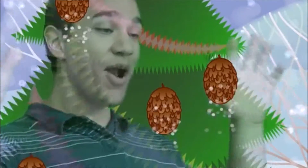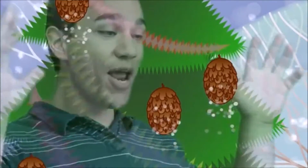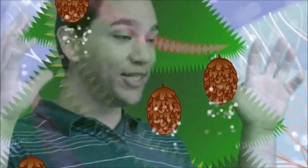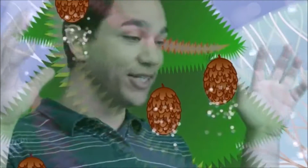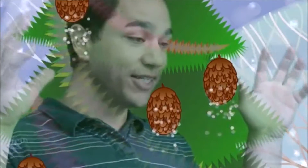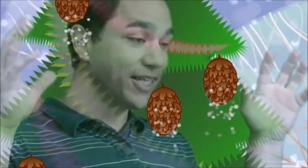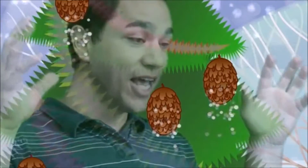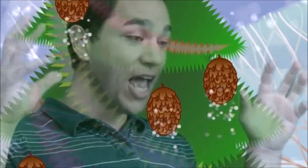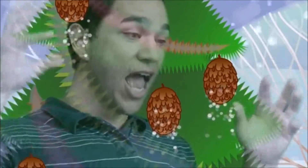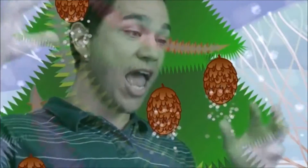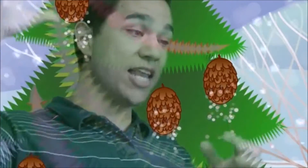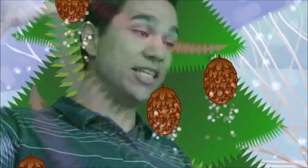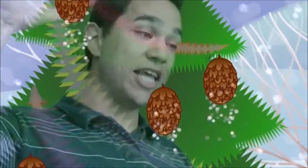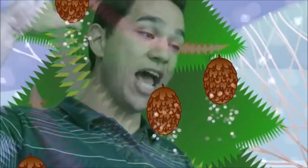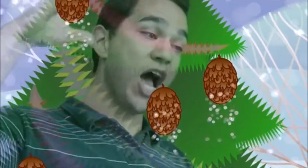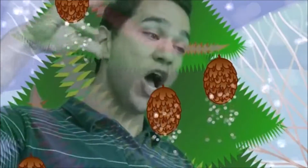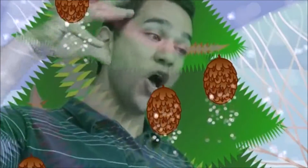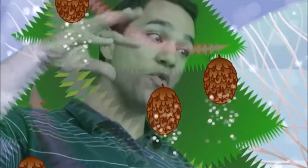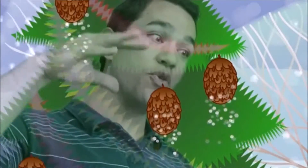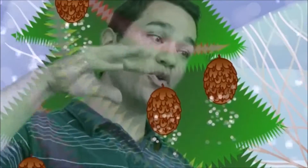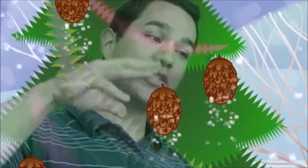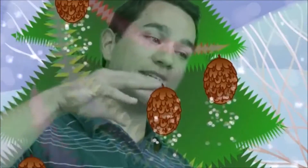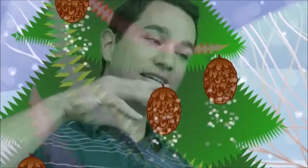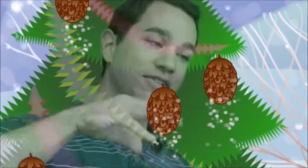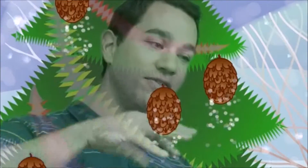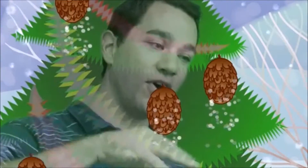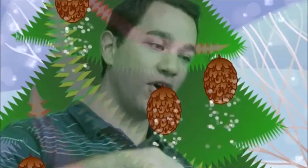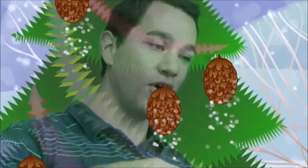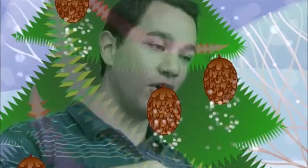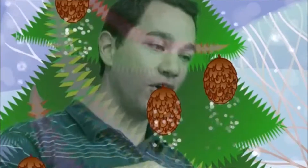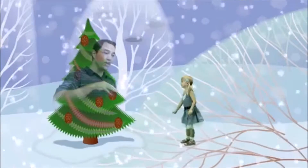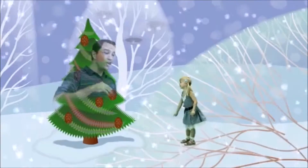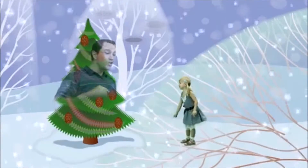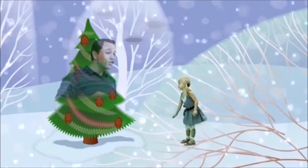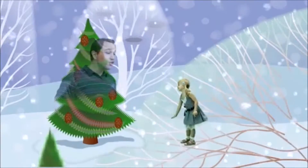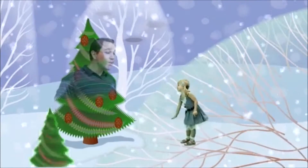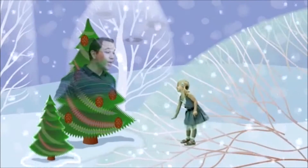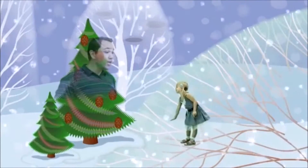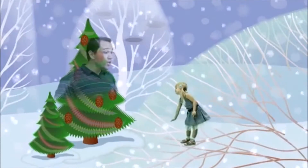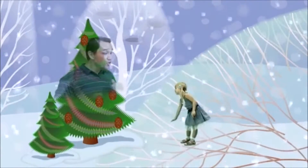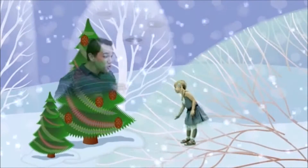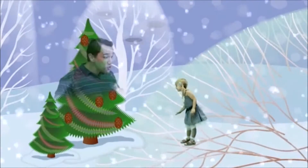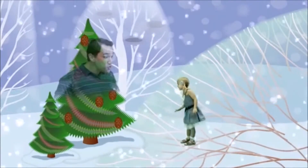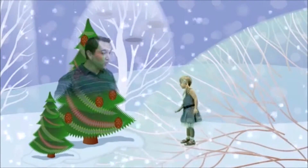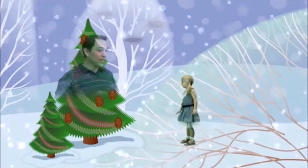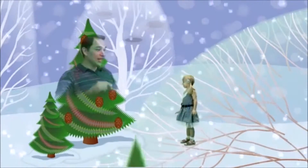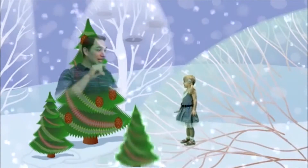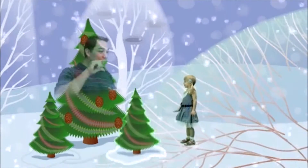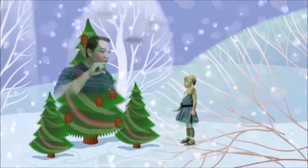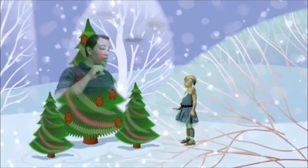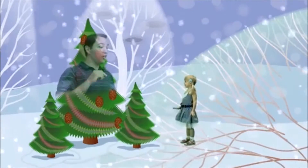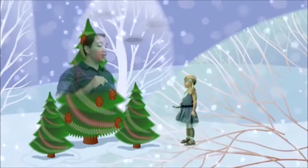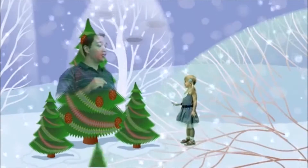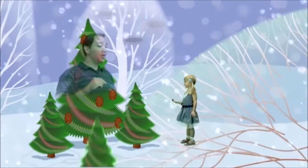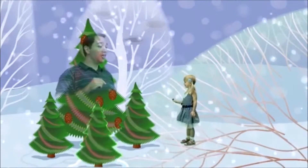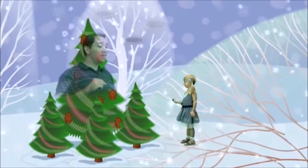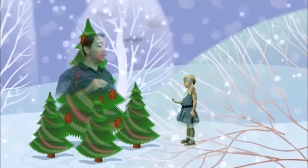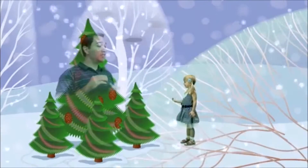branches and down those seeds fall to make new little trees for